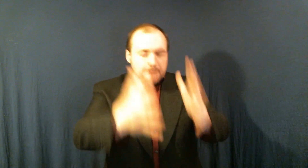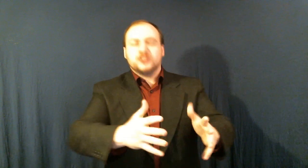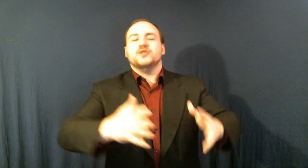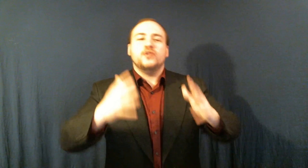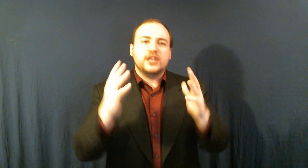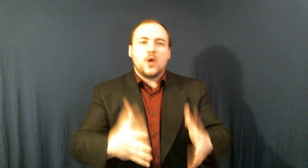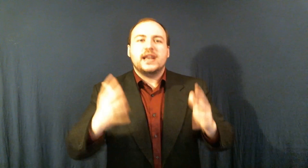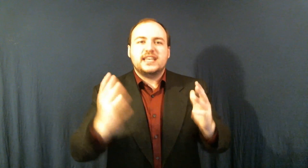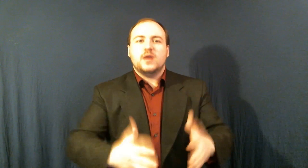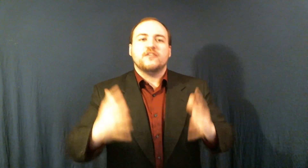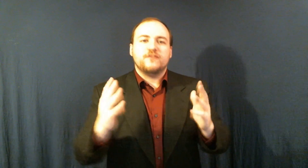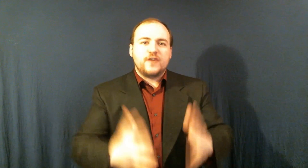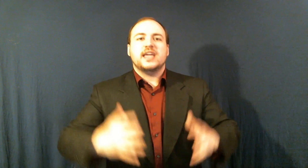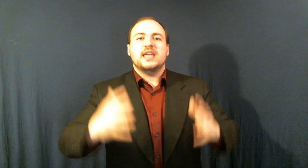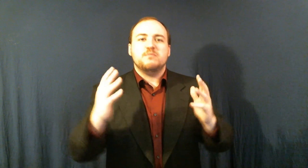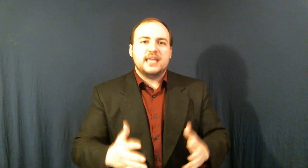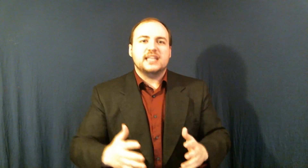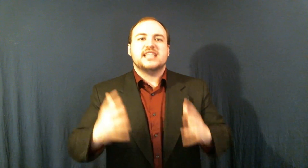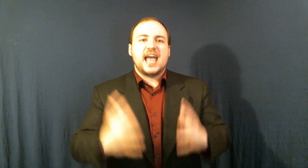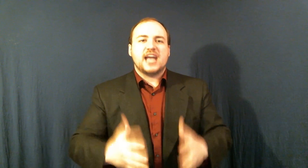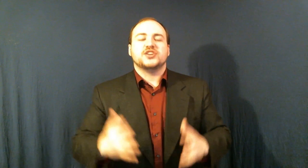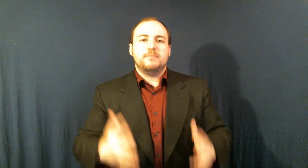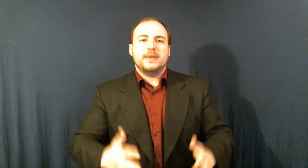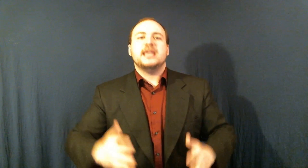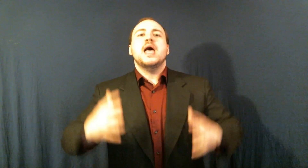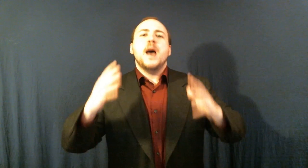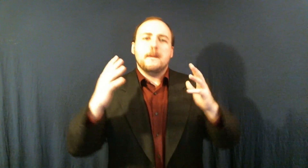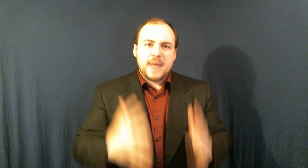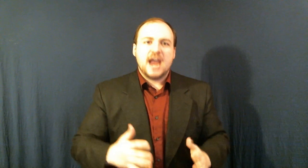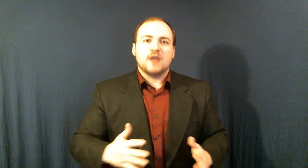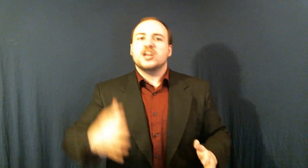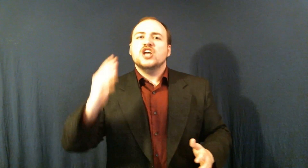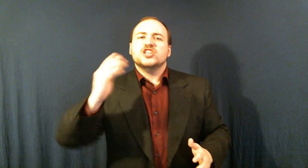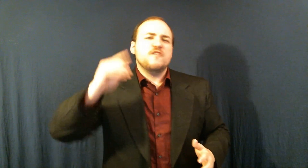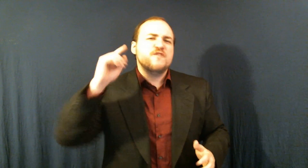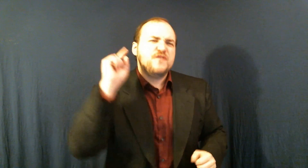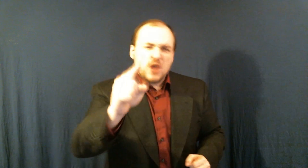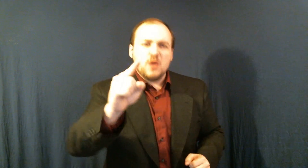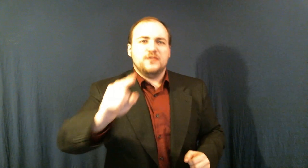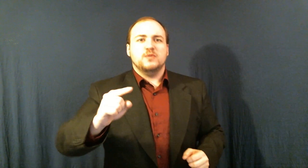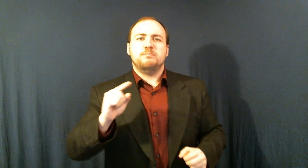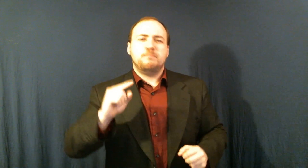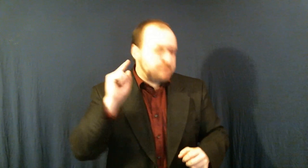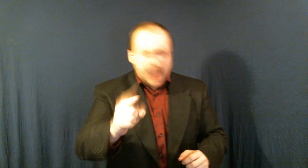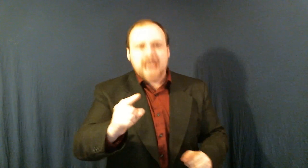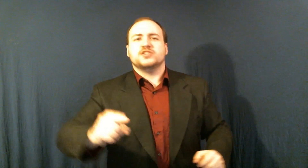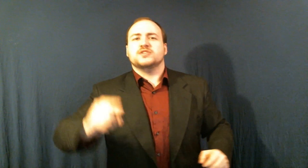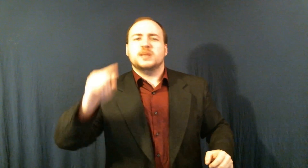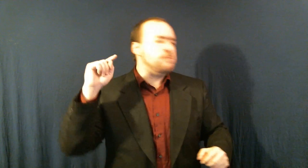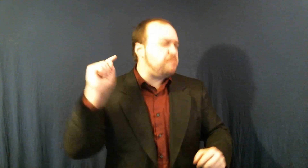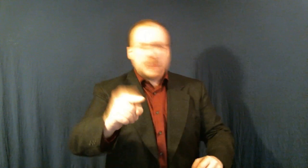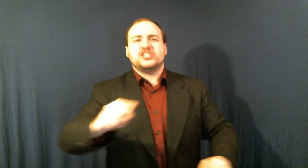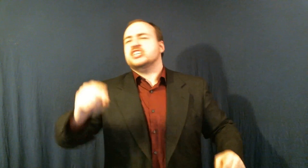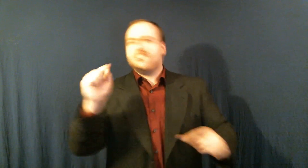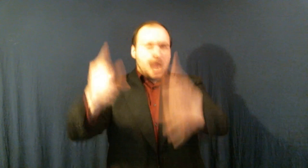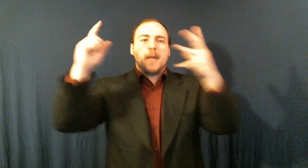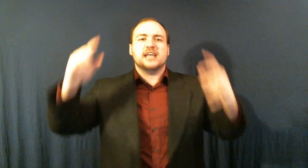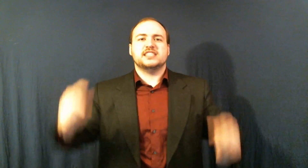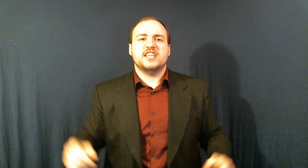absolutely no idea what the fuck it means to actually be a parent So few of you bastards and bitches and dumbasses